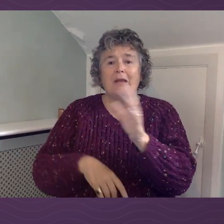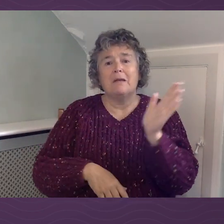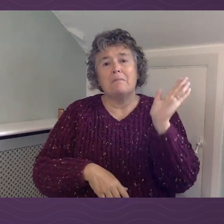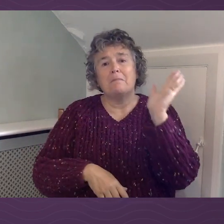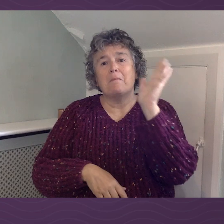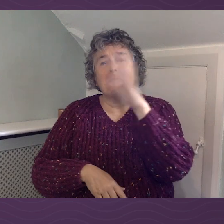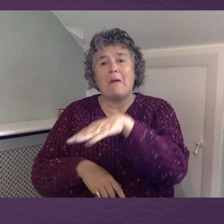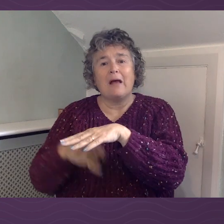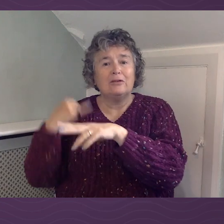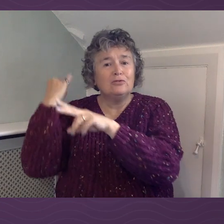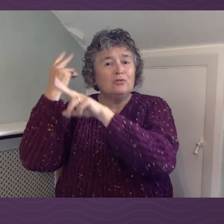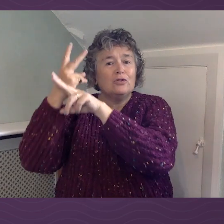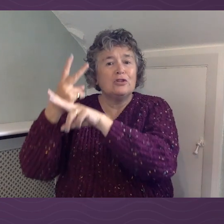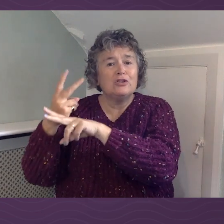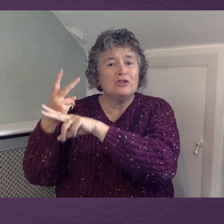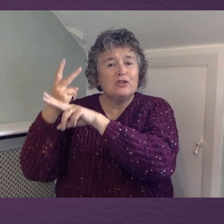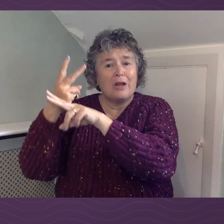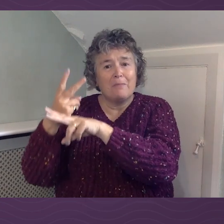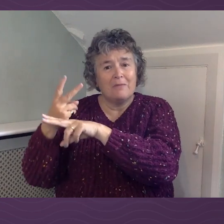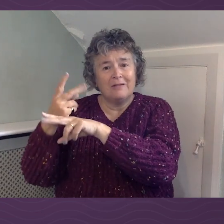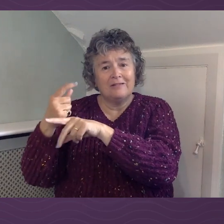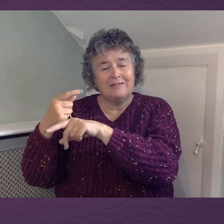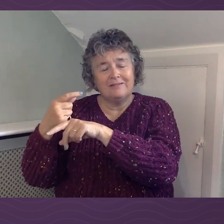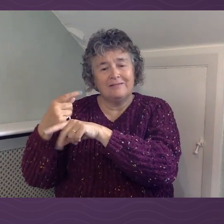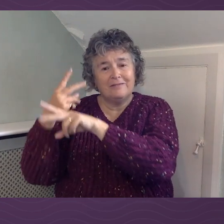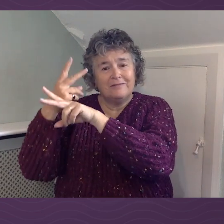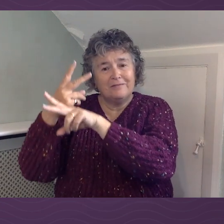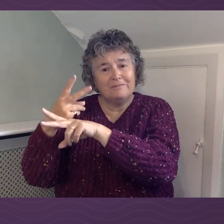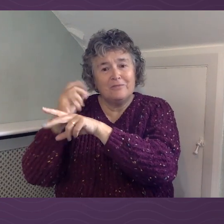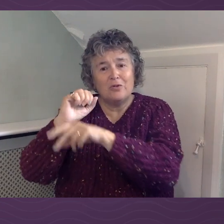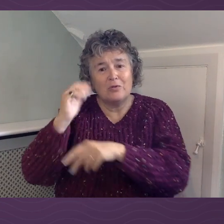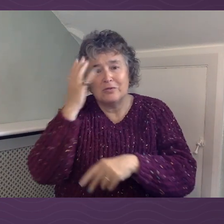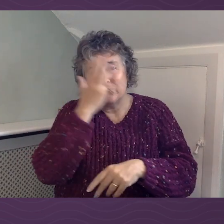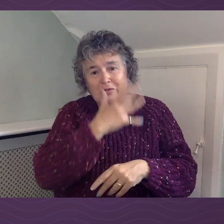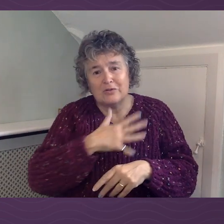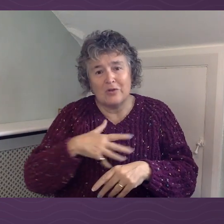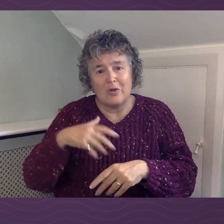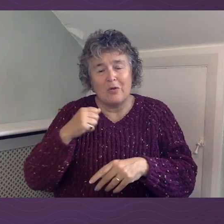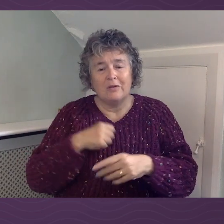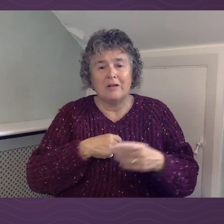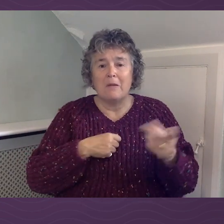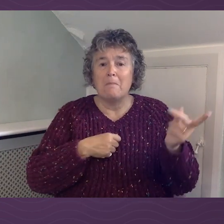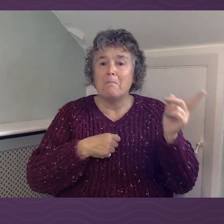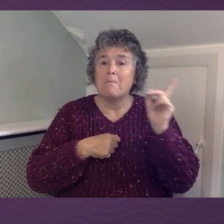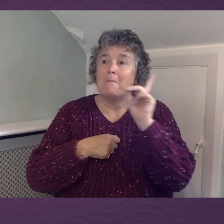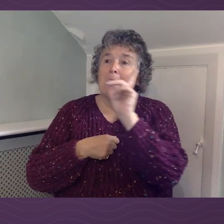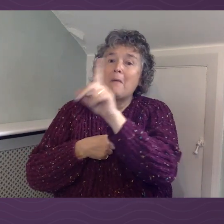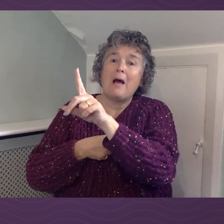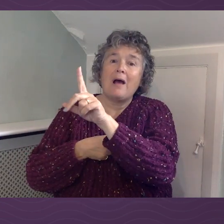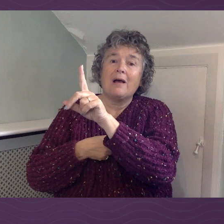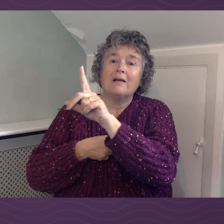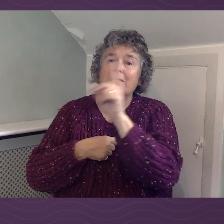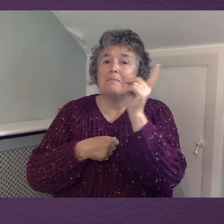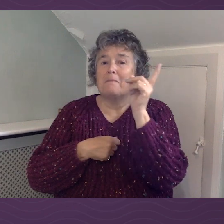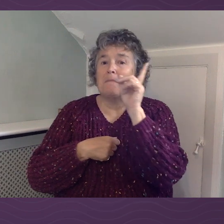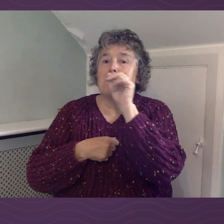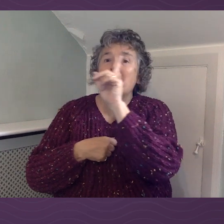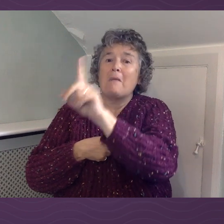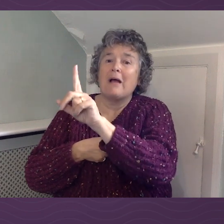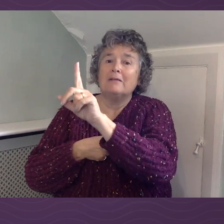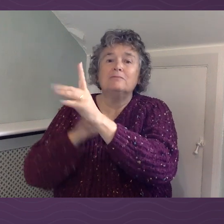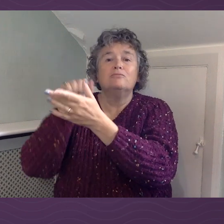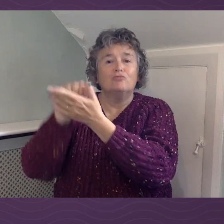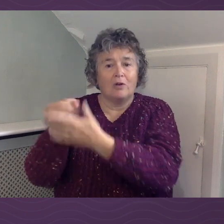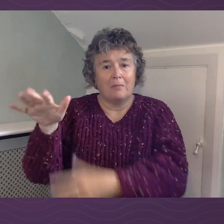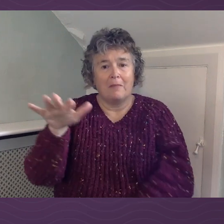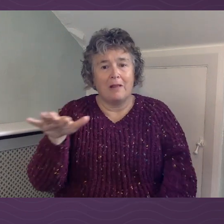to the shepherd and overseer of your soul. That word return, you've come back to where you should